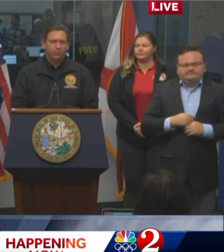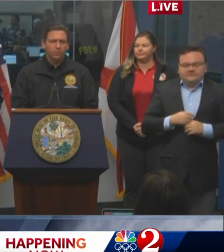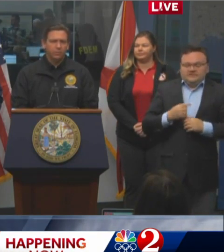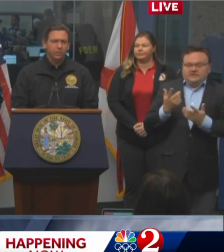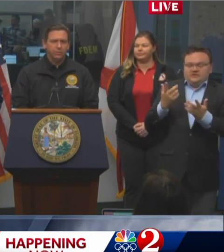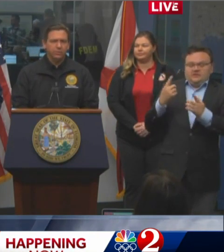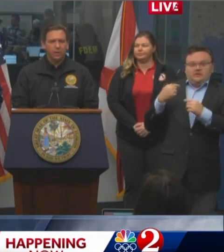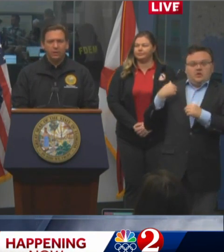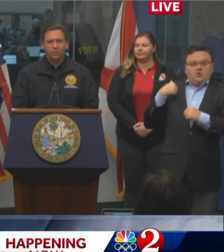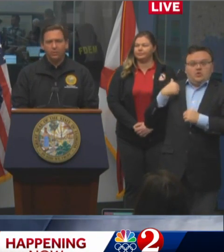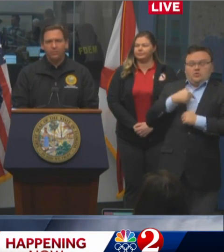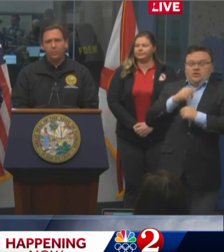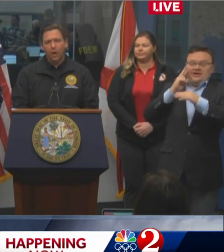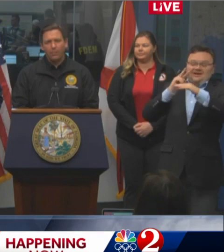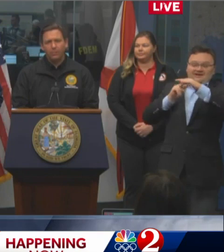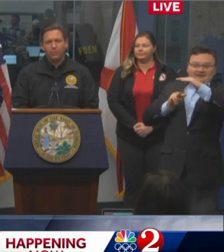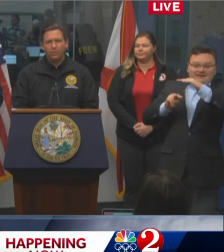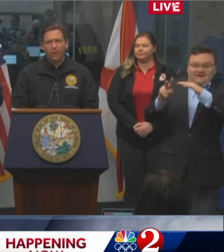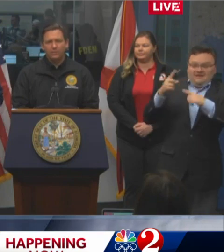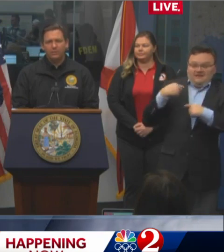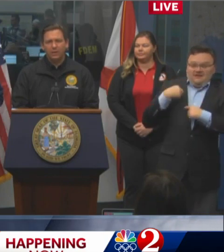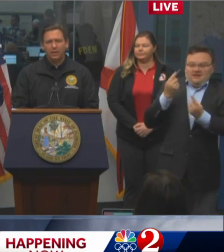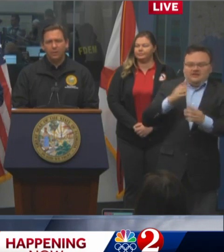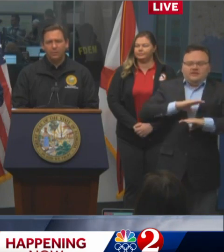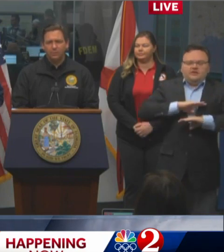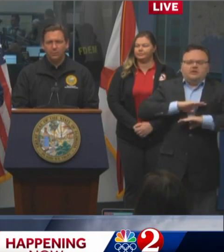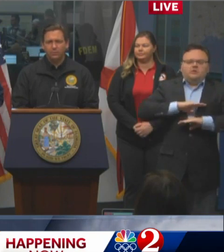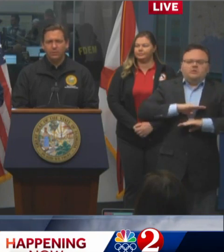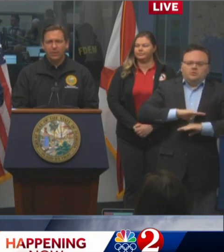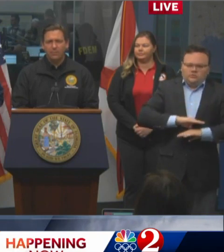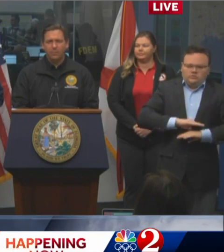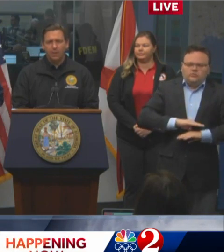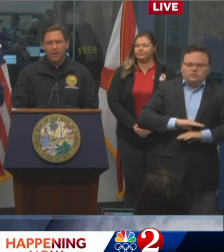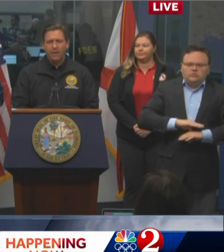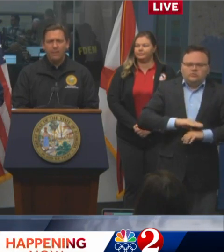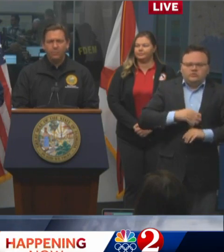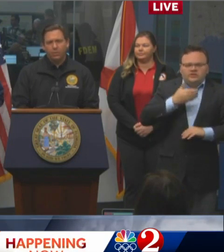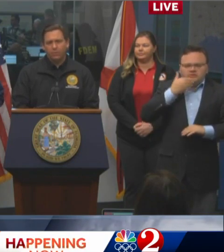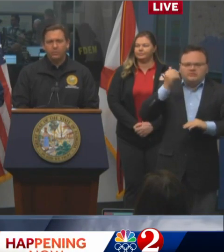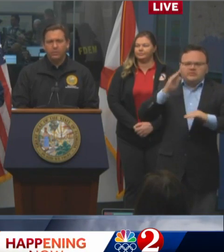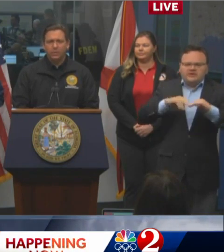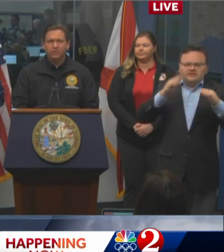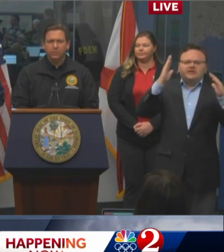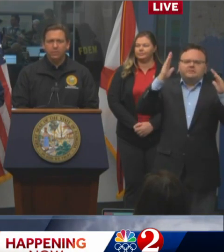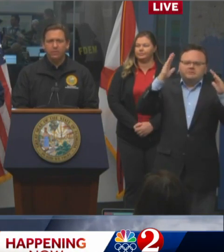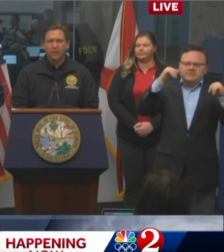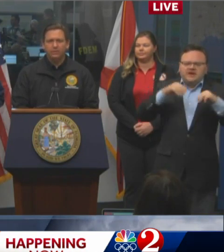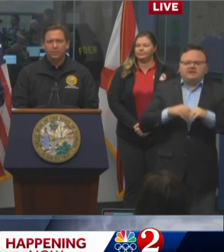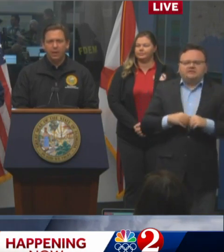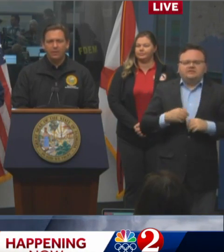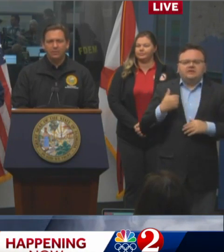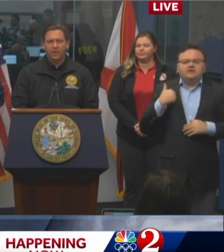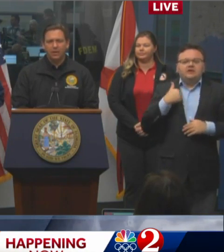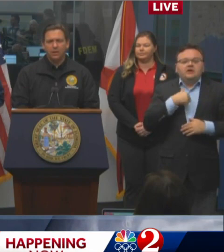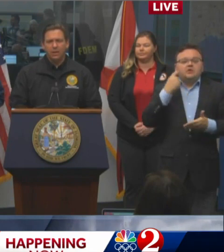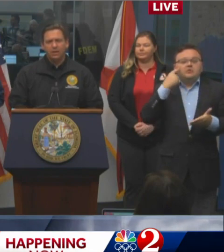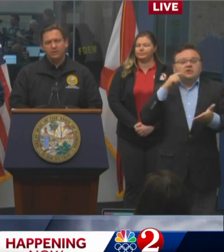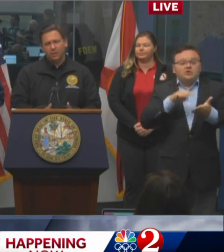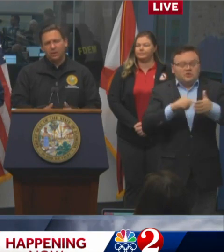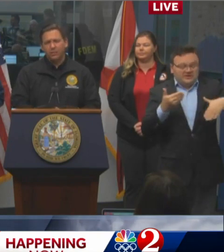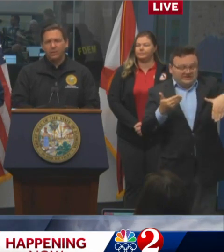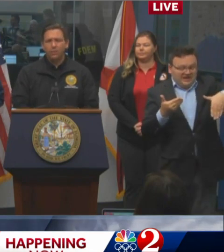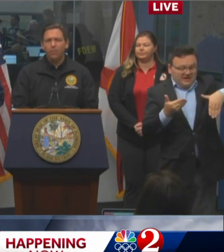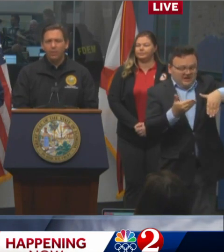So we're fortunate. We saw a little bit of a wobble to the west when it was approaching Tampa Bay, which potentially minimized impacts there.